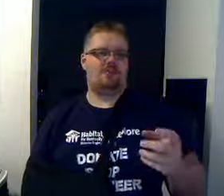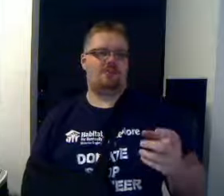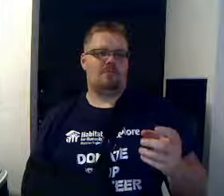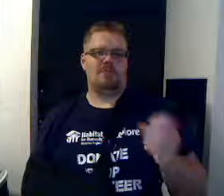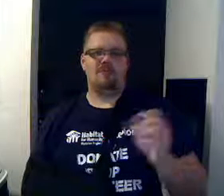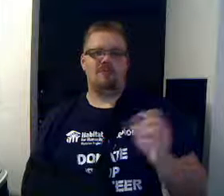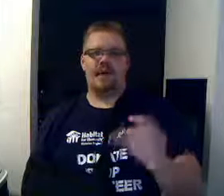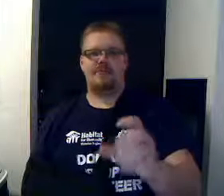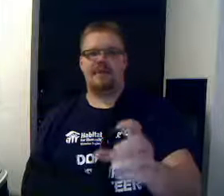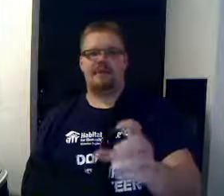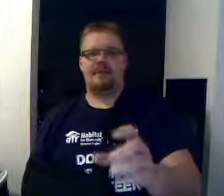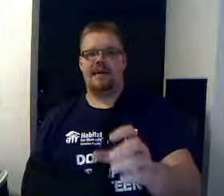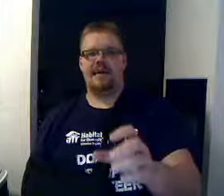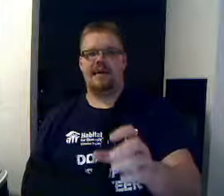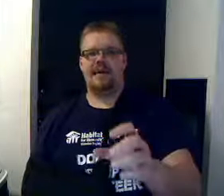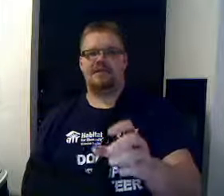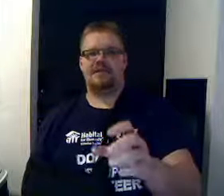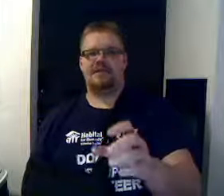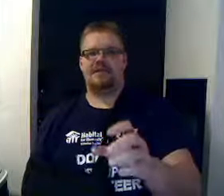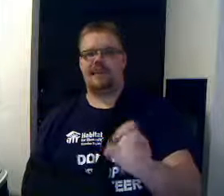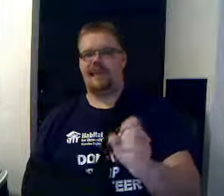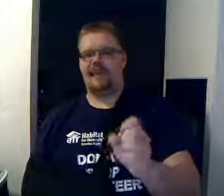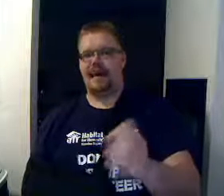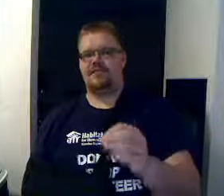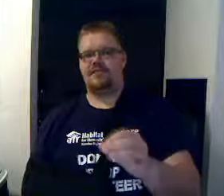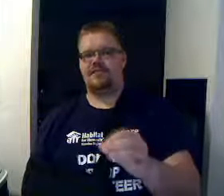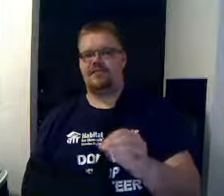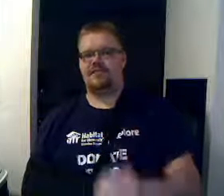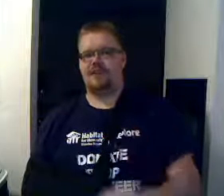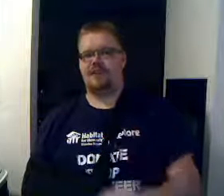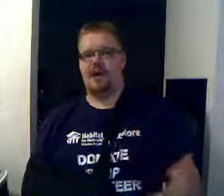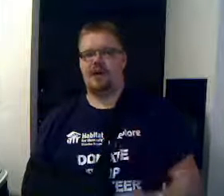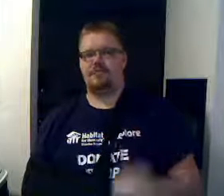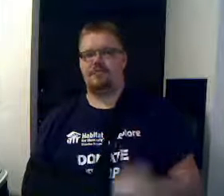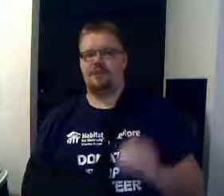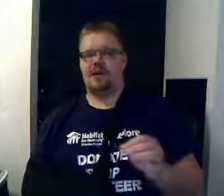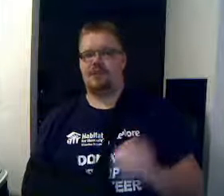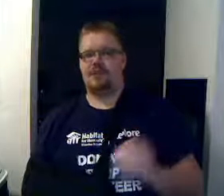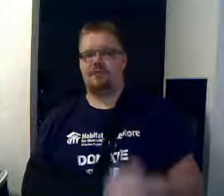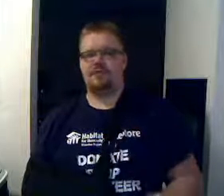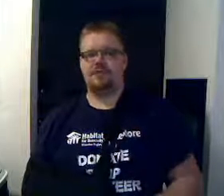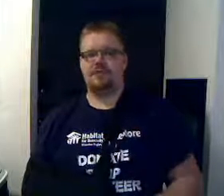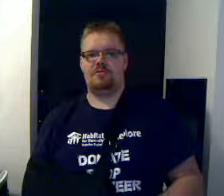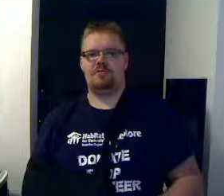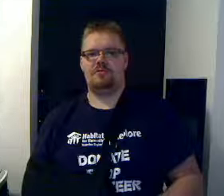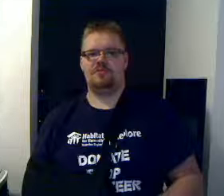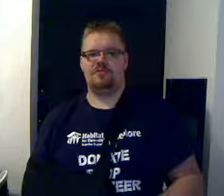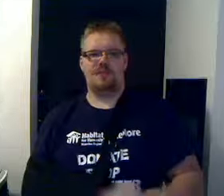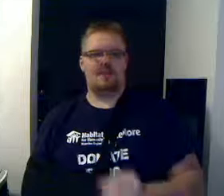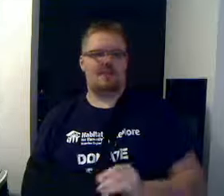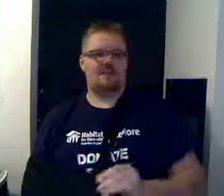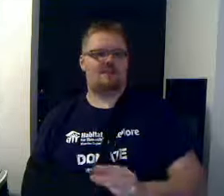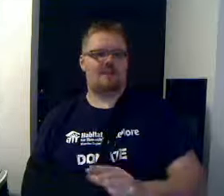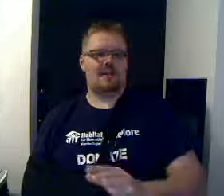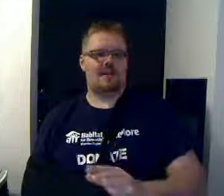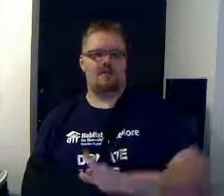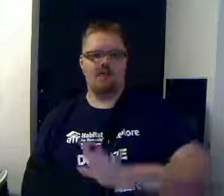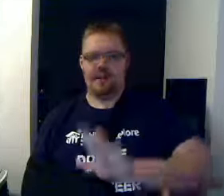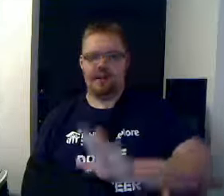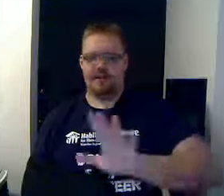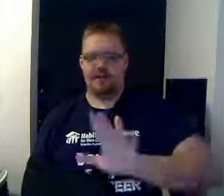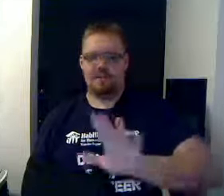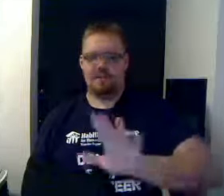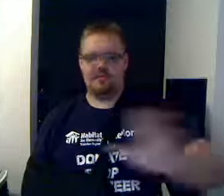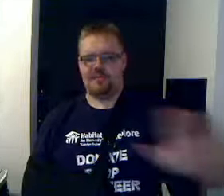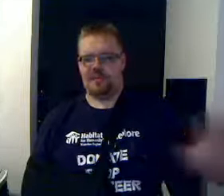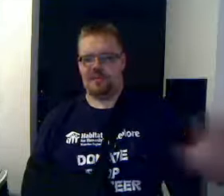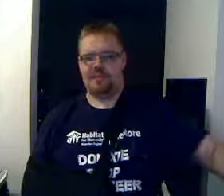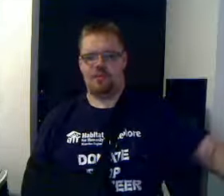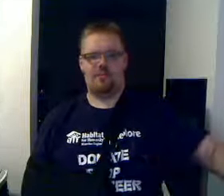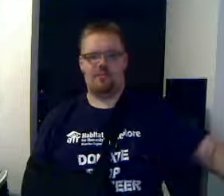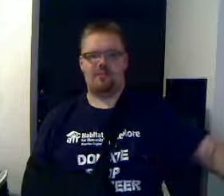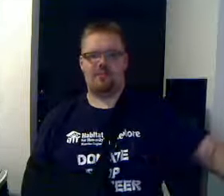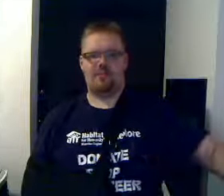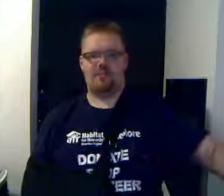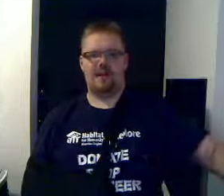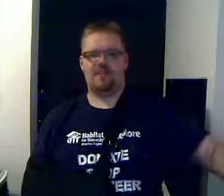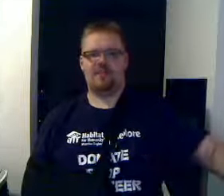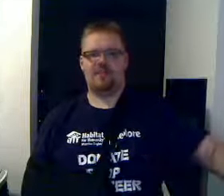we'll do that with the main characters, and then at a certain time, when it's opportune, we'll say, okay, let's set those characters